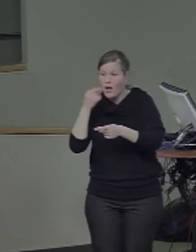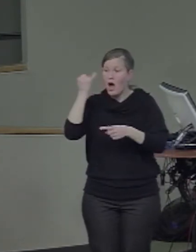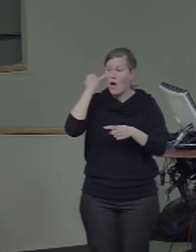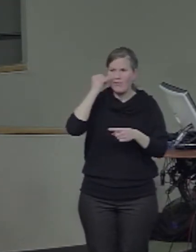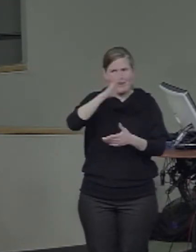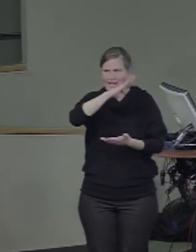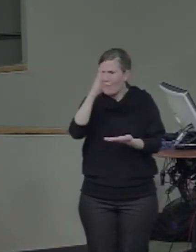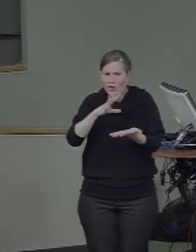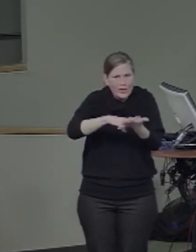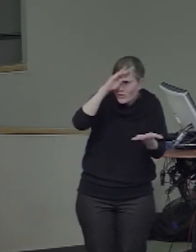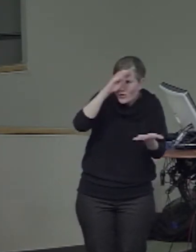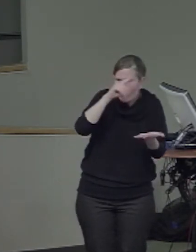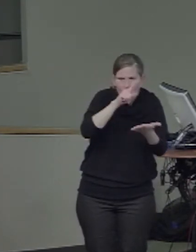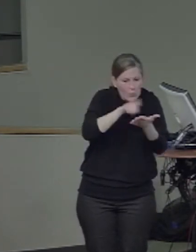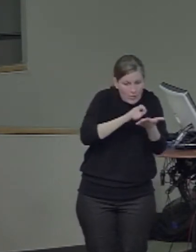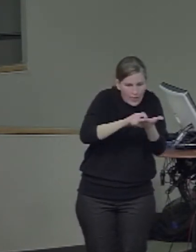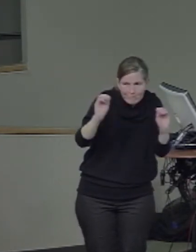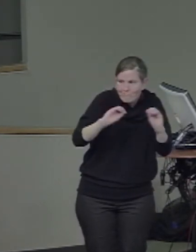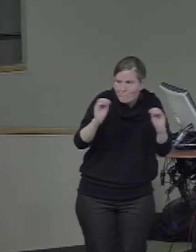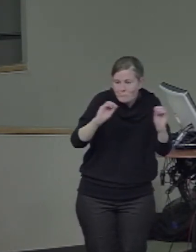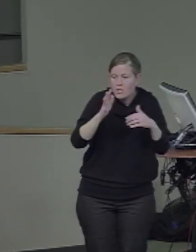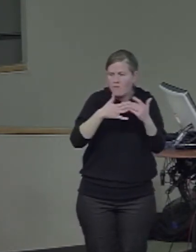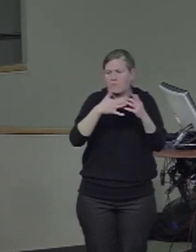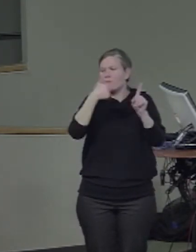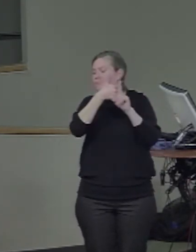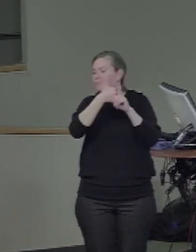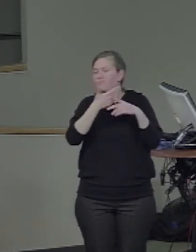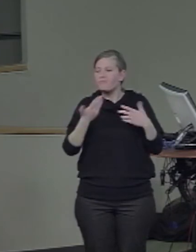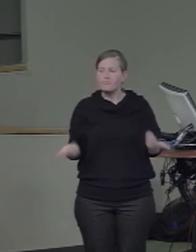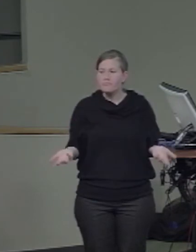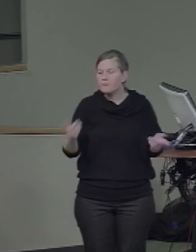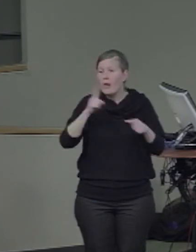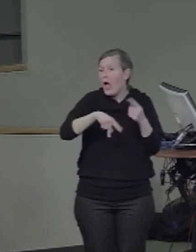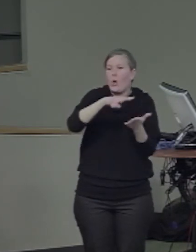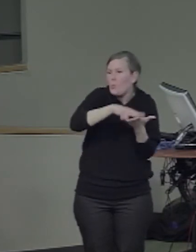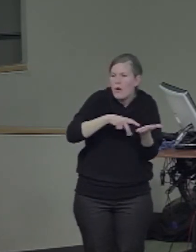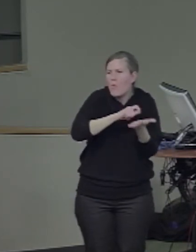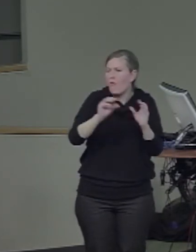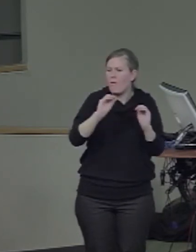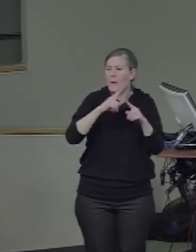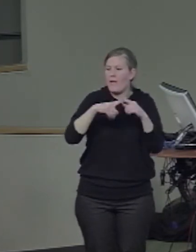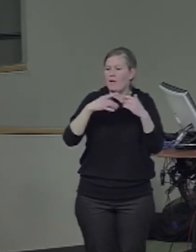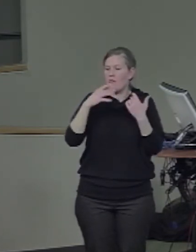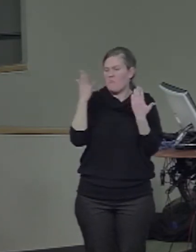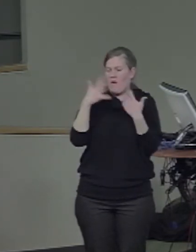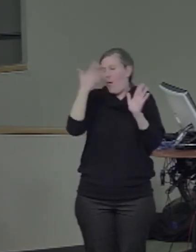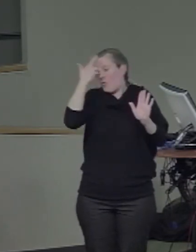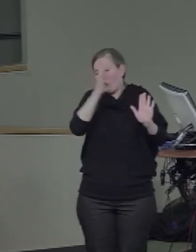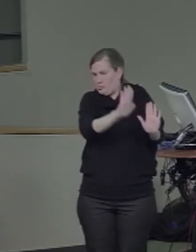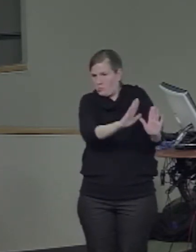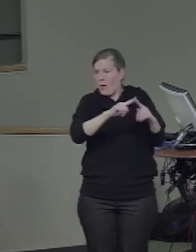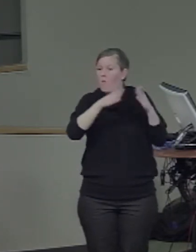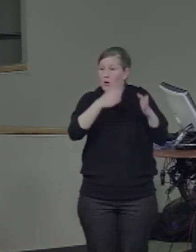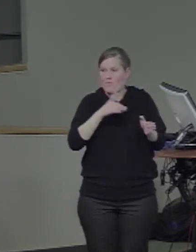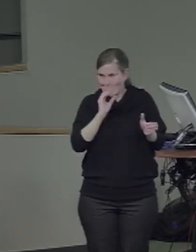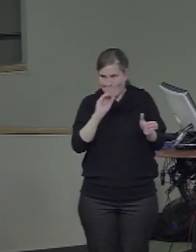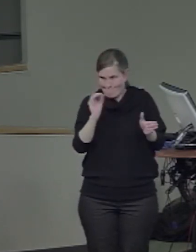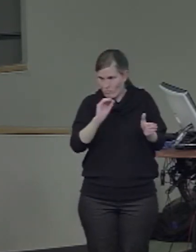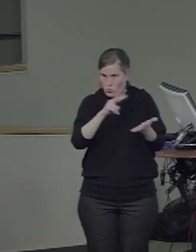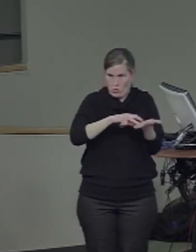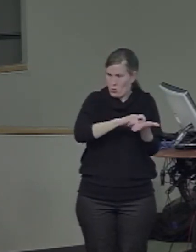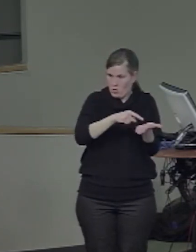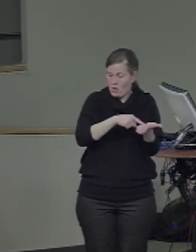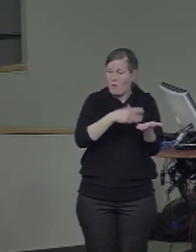language, whether they're illiterate or they, you know, however, whether it's an English